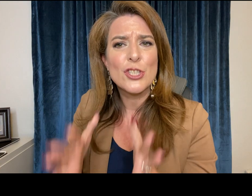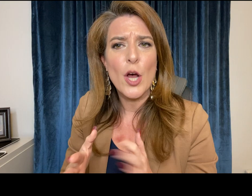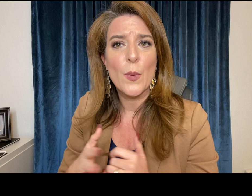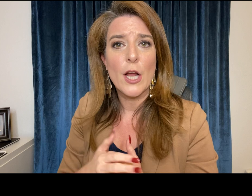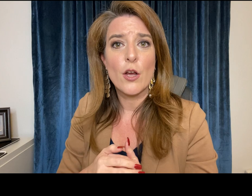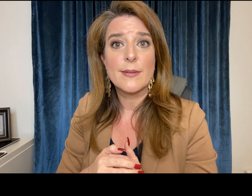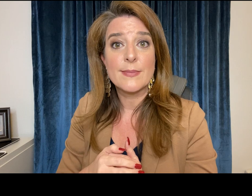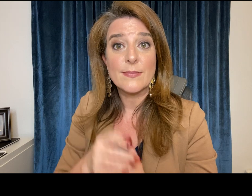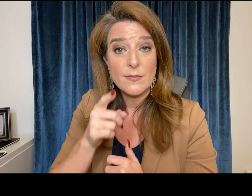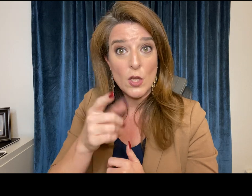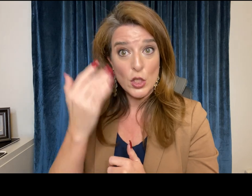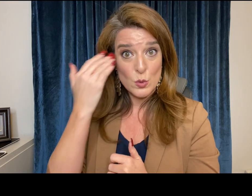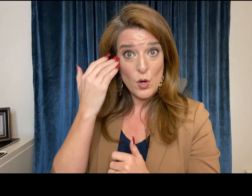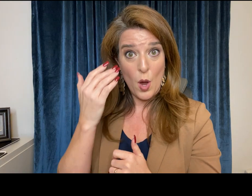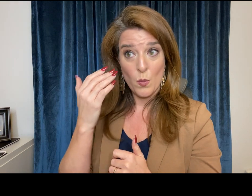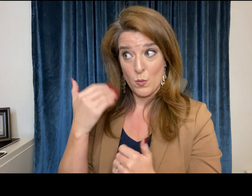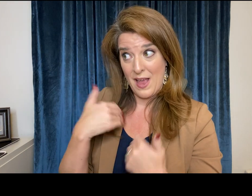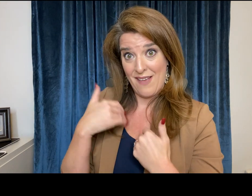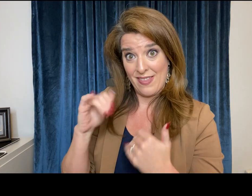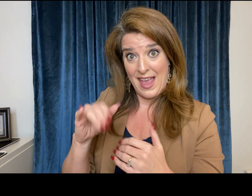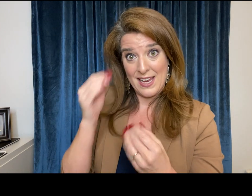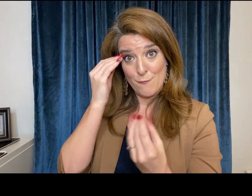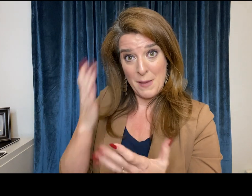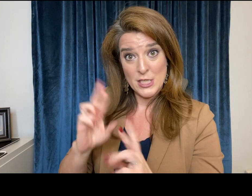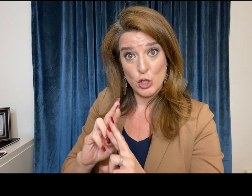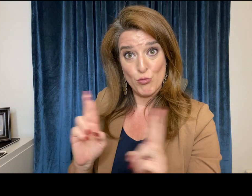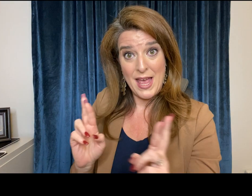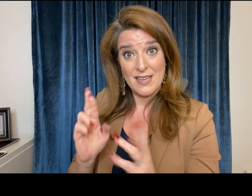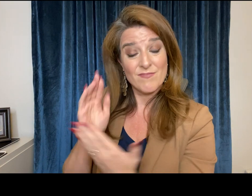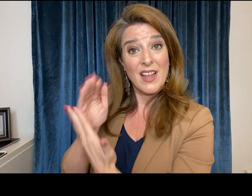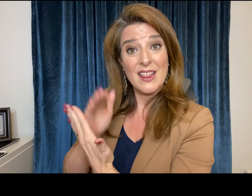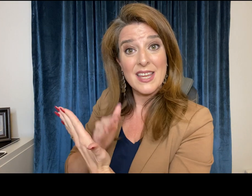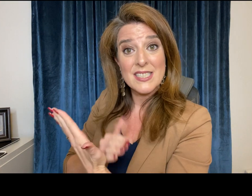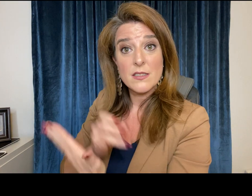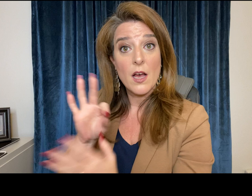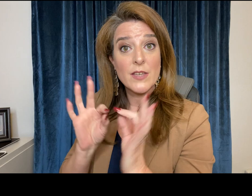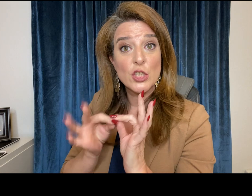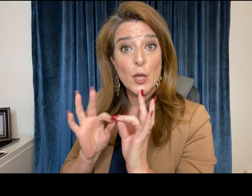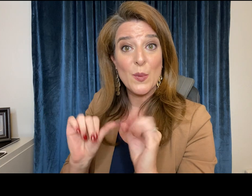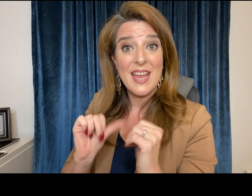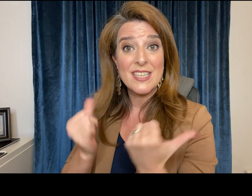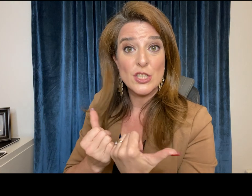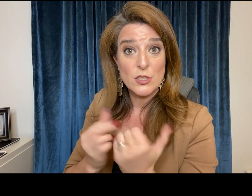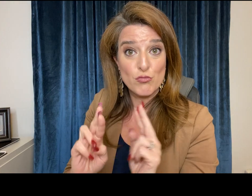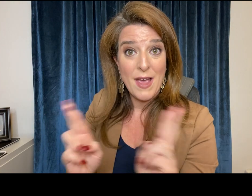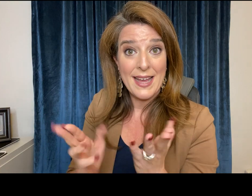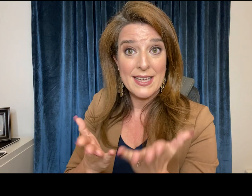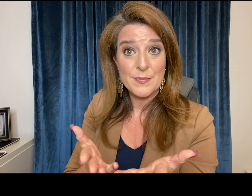where can I find an interpreter do you know that information do you have it ready in a list do you have a list of